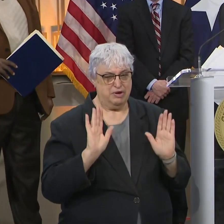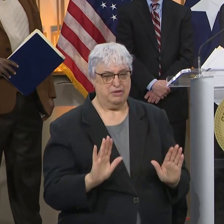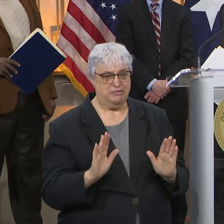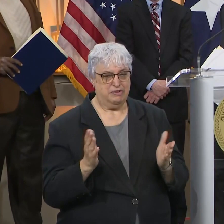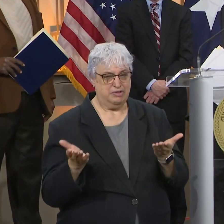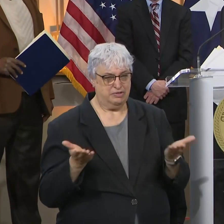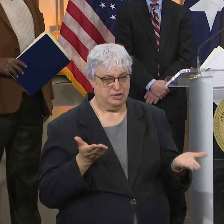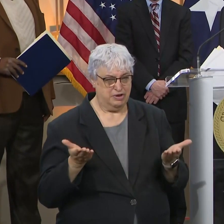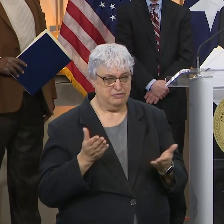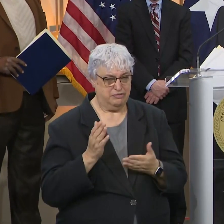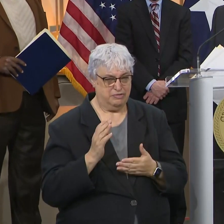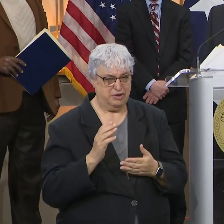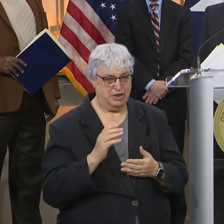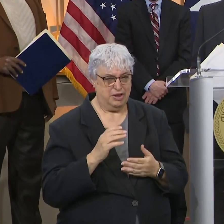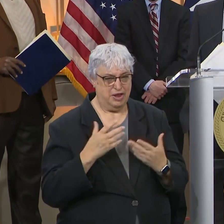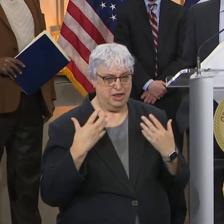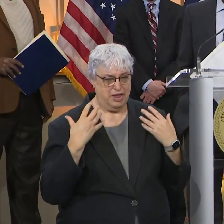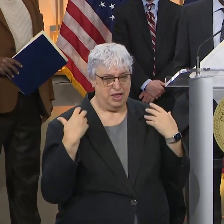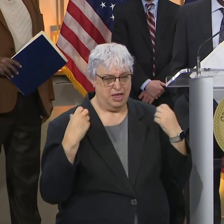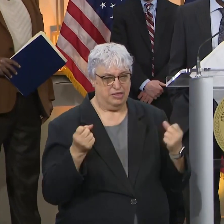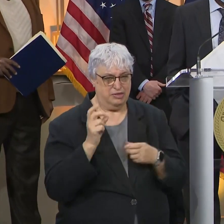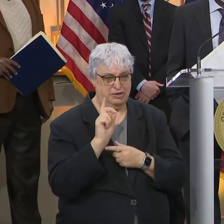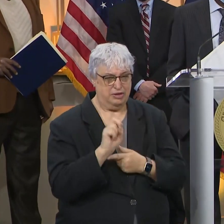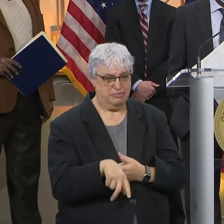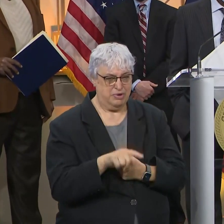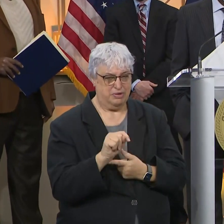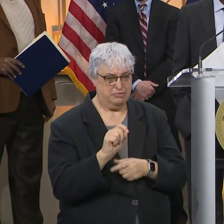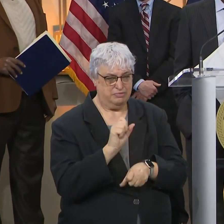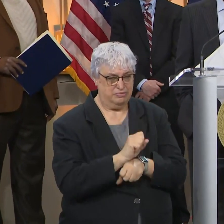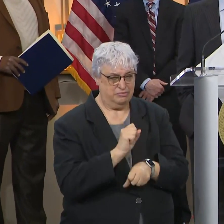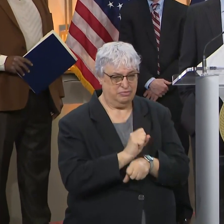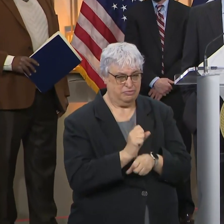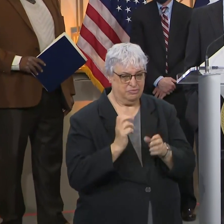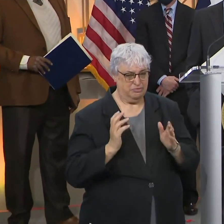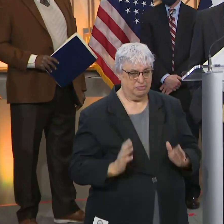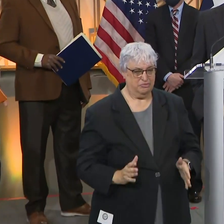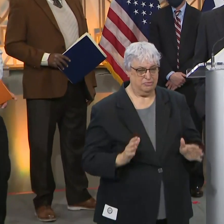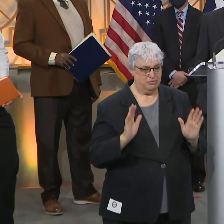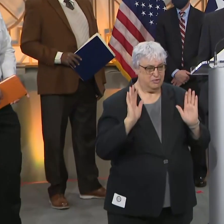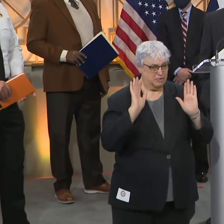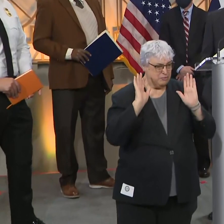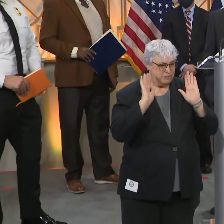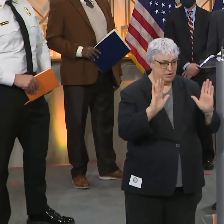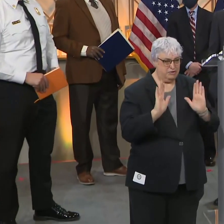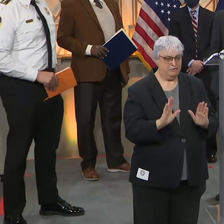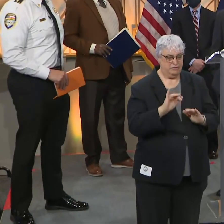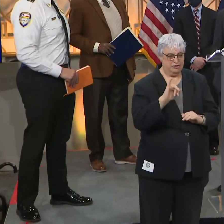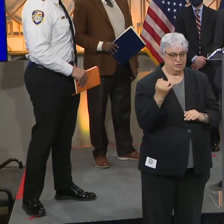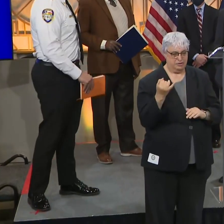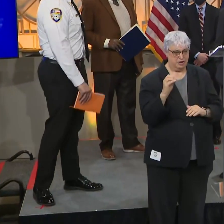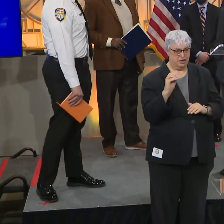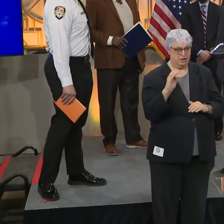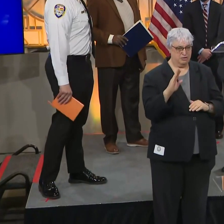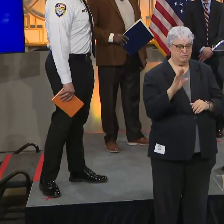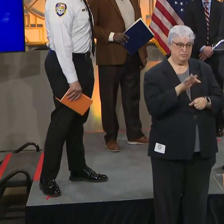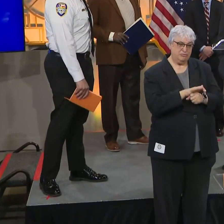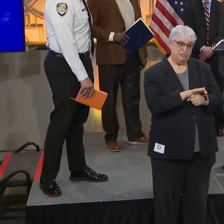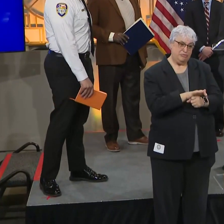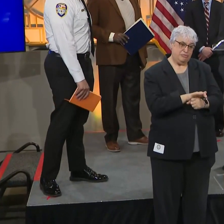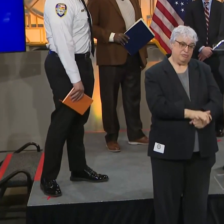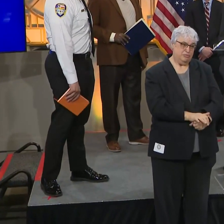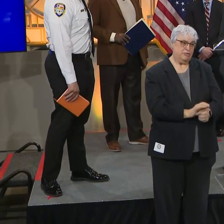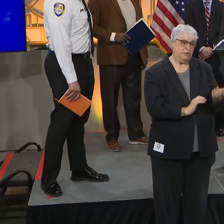his health department employees because they did, I mean, they have done just a terrific job under some very stressful